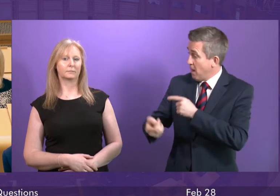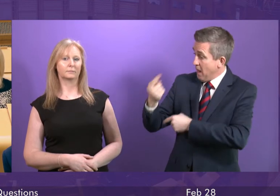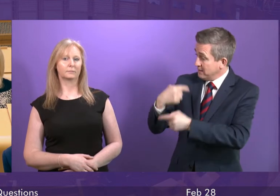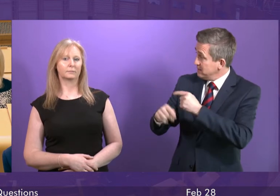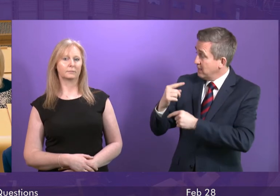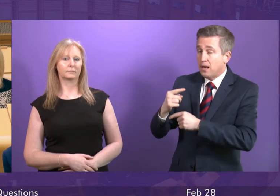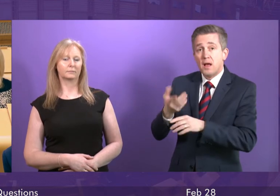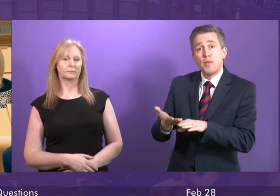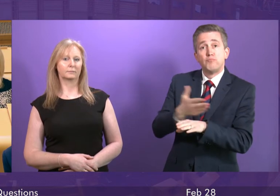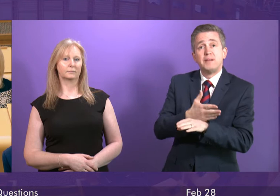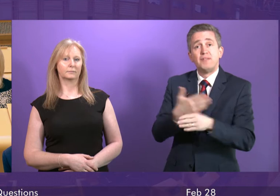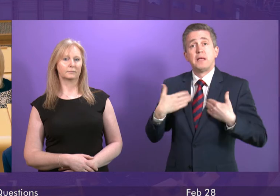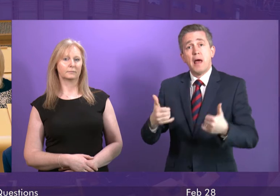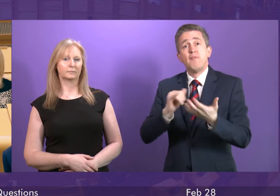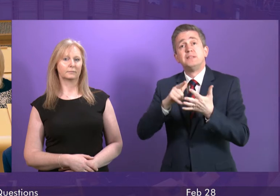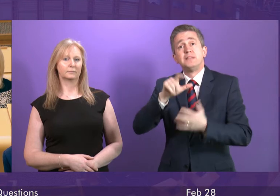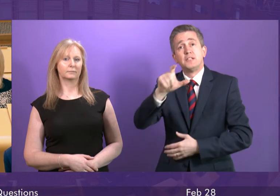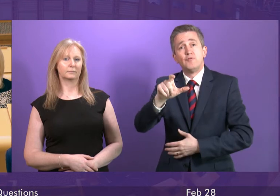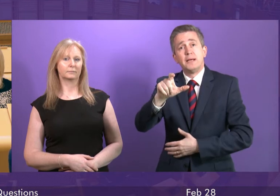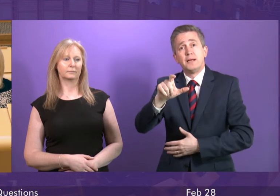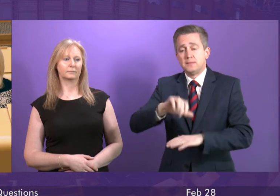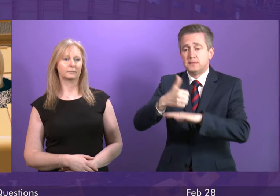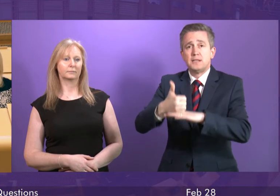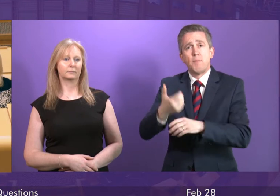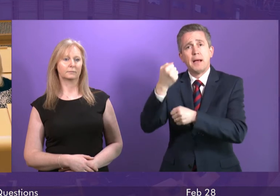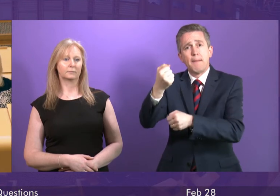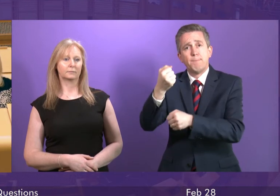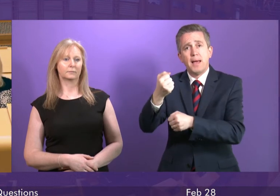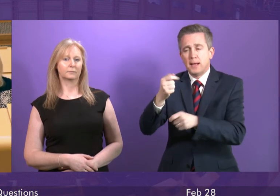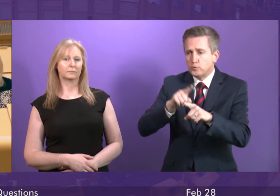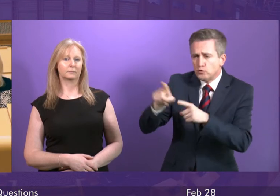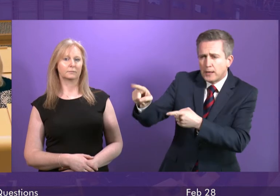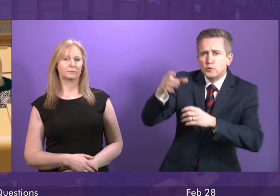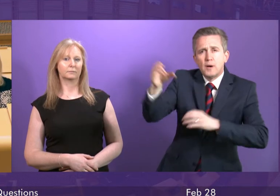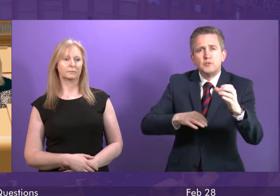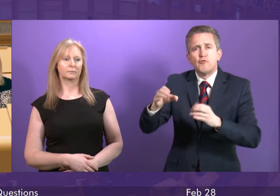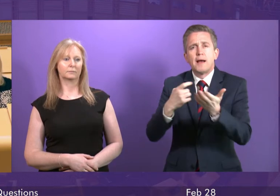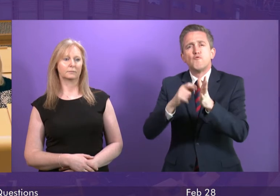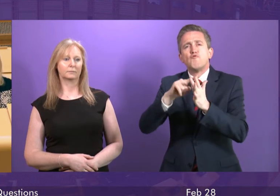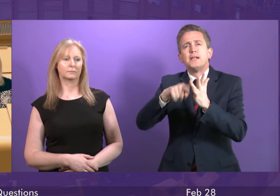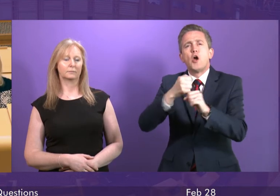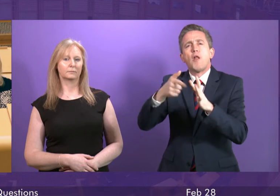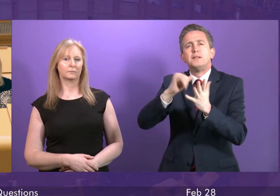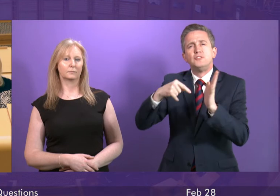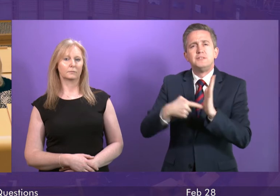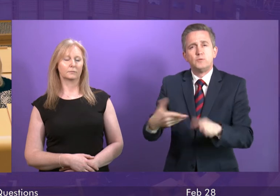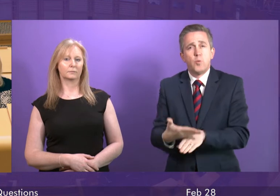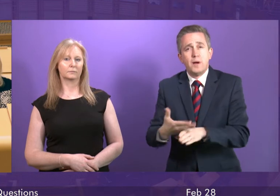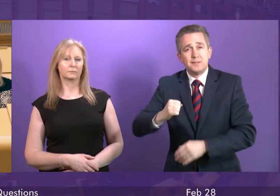Health Secretary launched a big new campaign to recruit much-needed radiologists into Scotland, vital if we are to reduce waiting